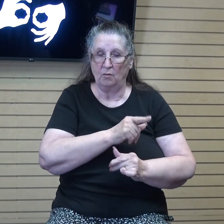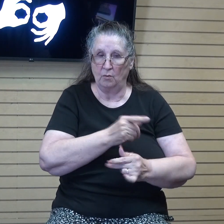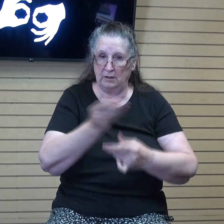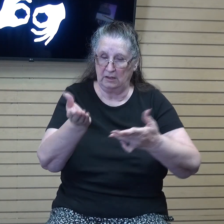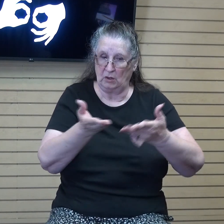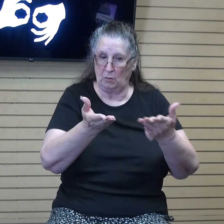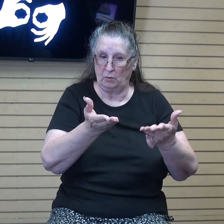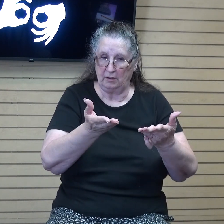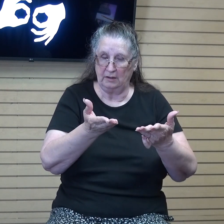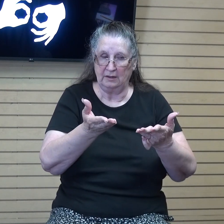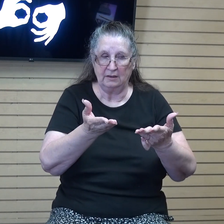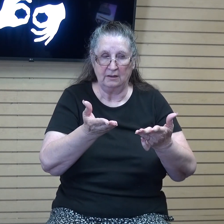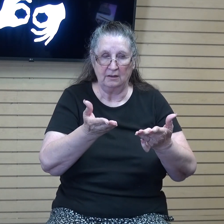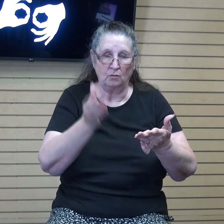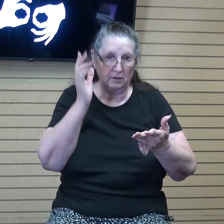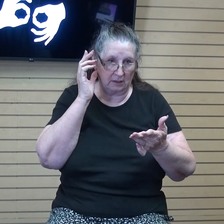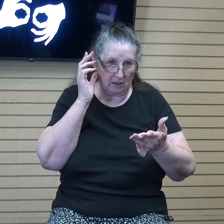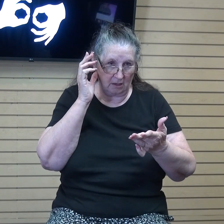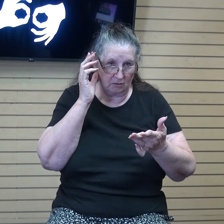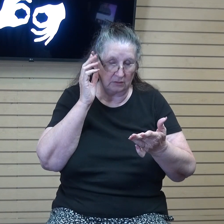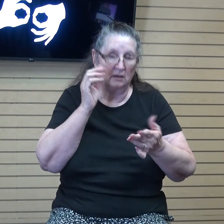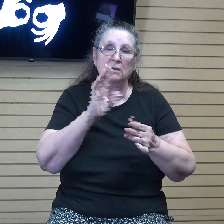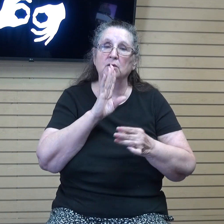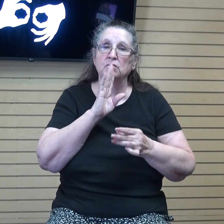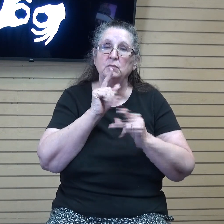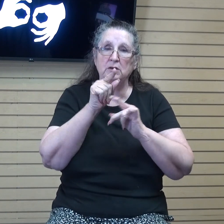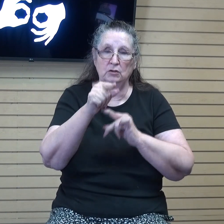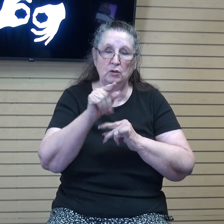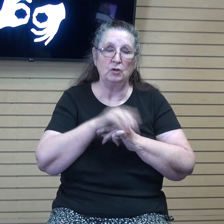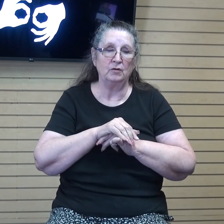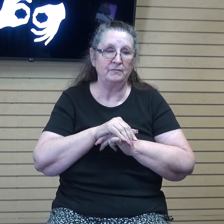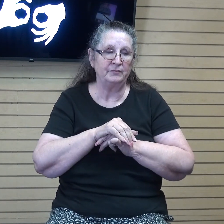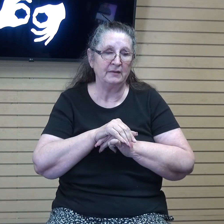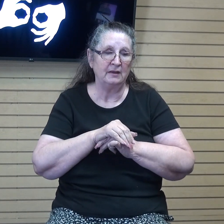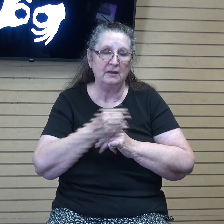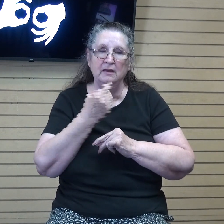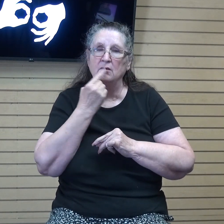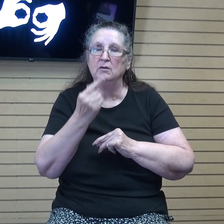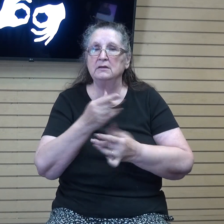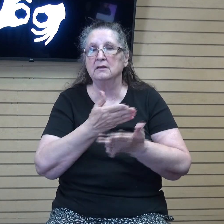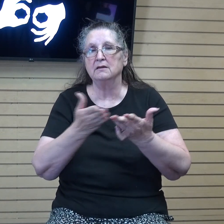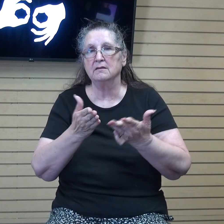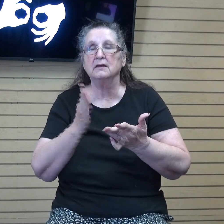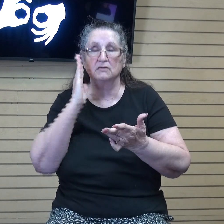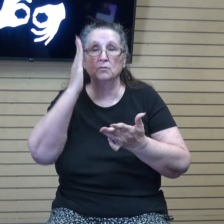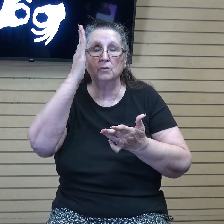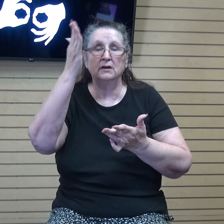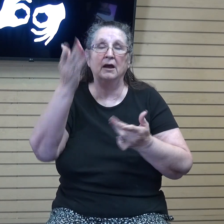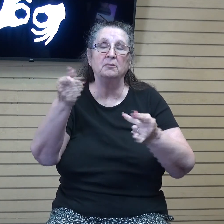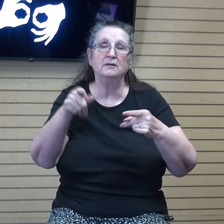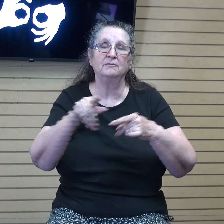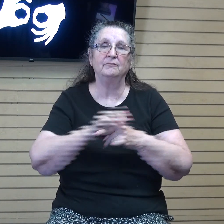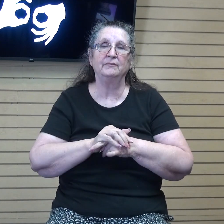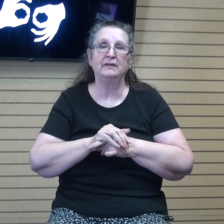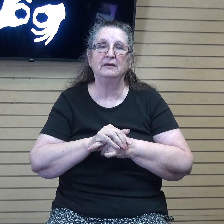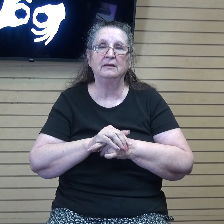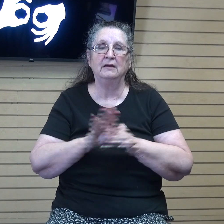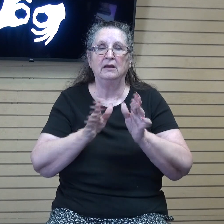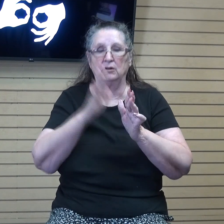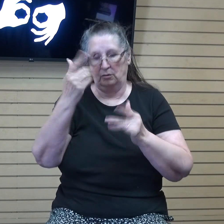or I'm sorry, whatever he hears, he will speak, and he will tell you things to come. He will glorify me, for